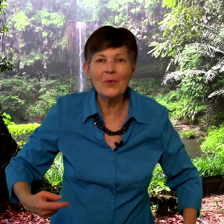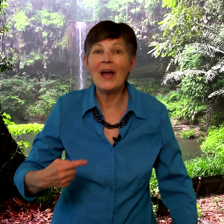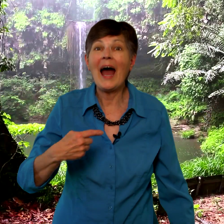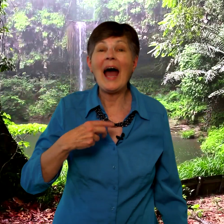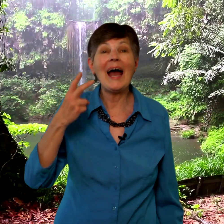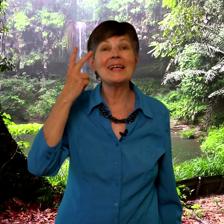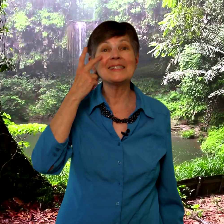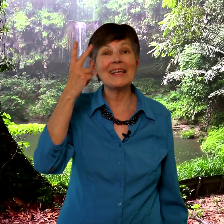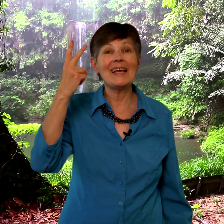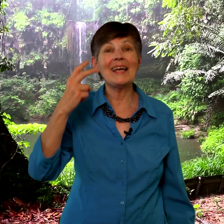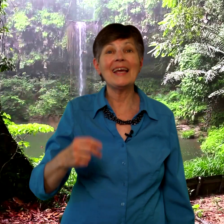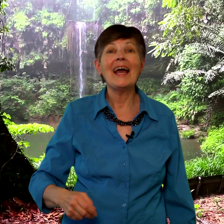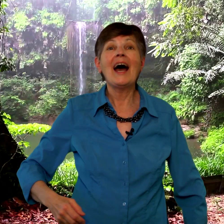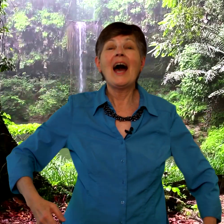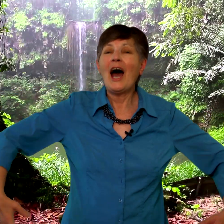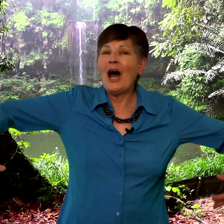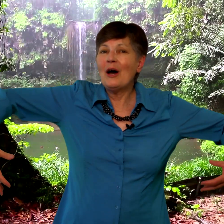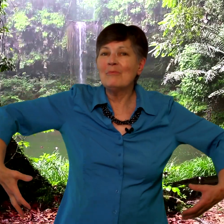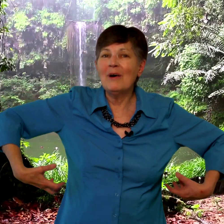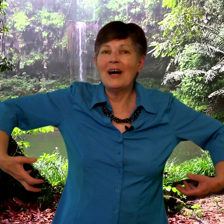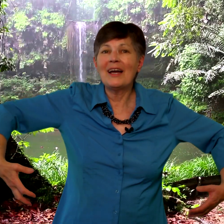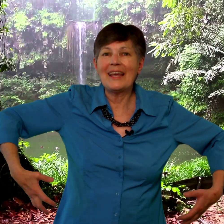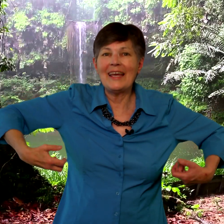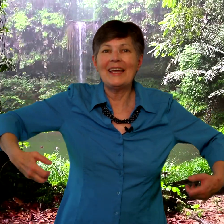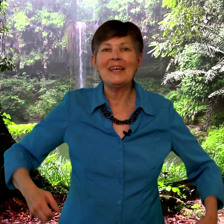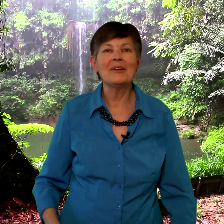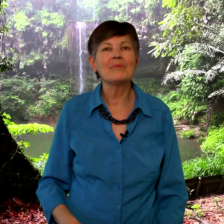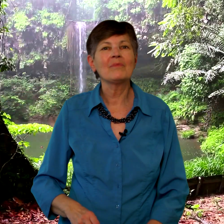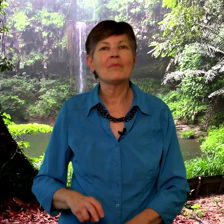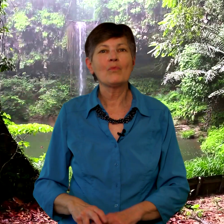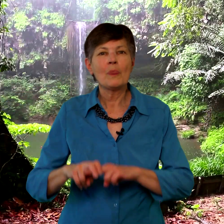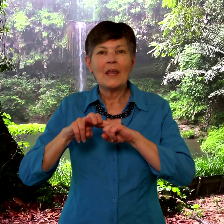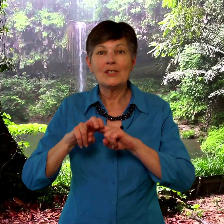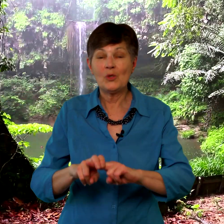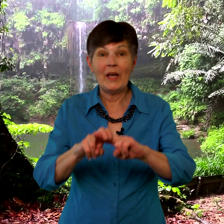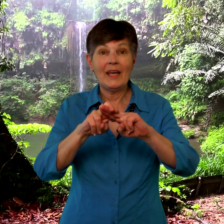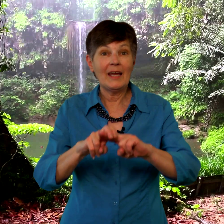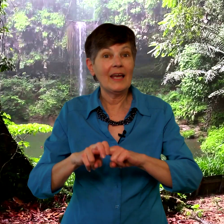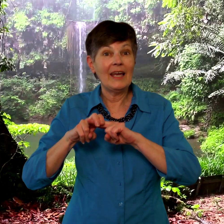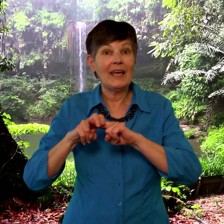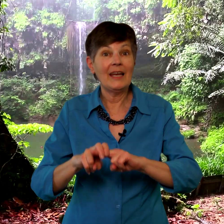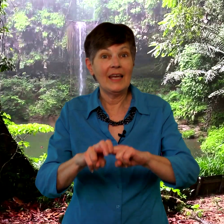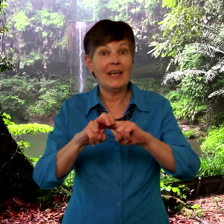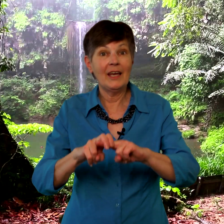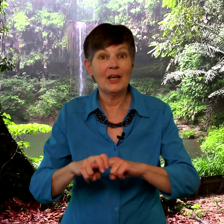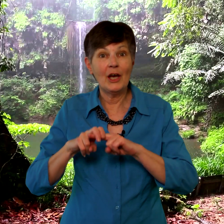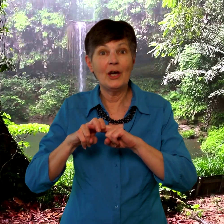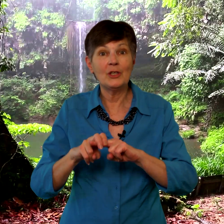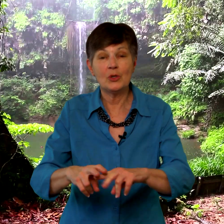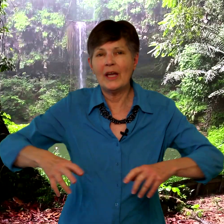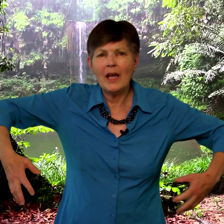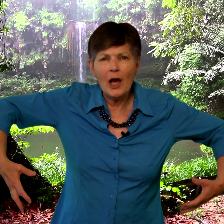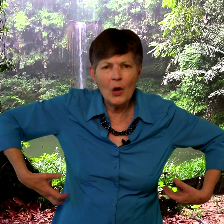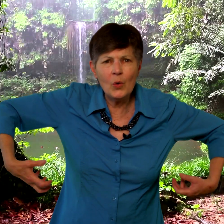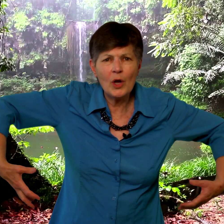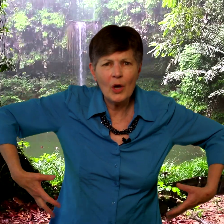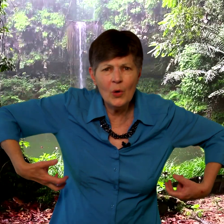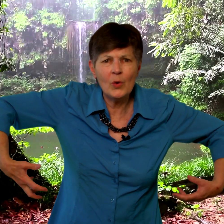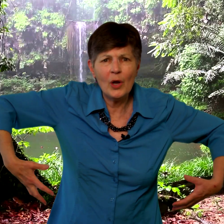oop. I see a monkey swinging in a tree. Oop, oop,